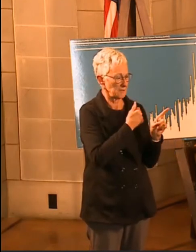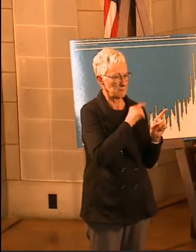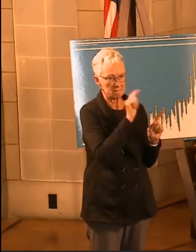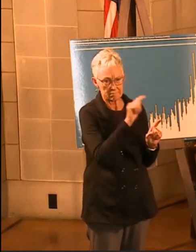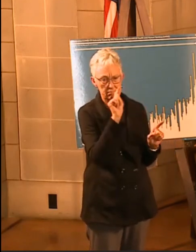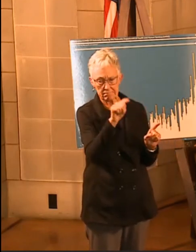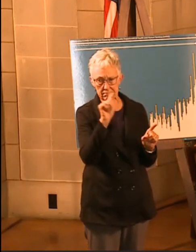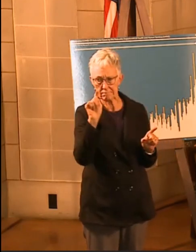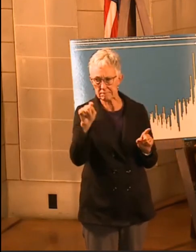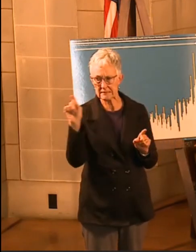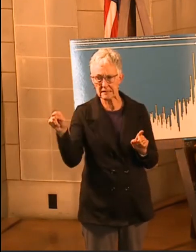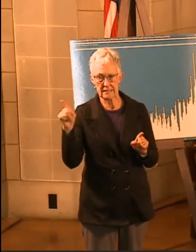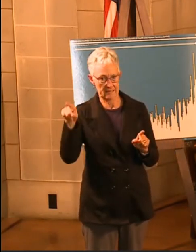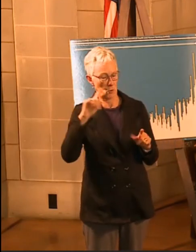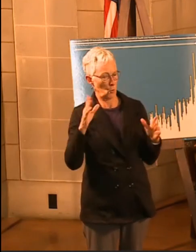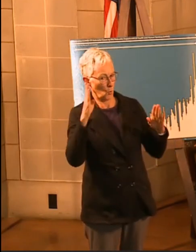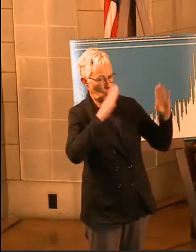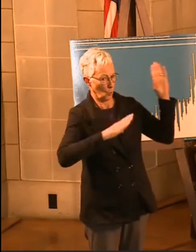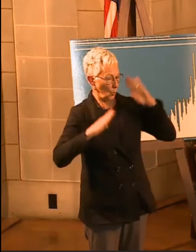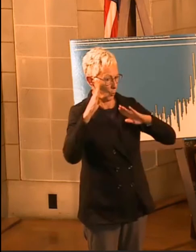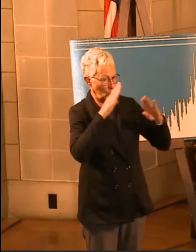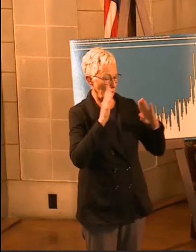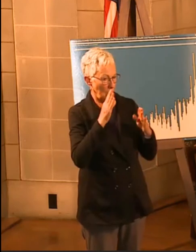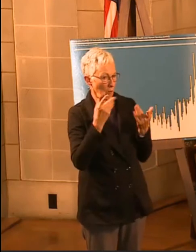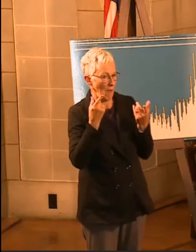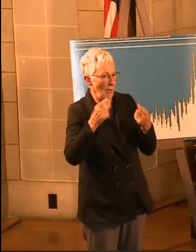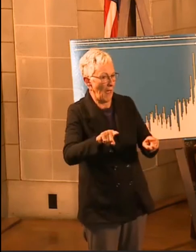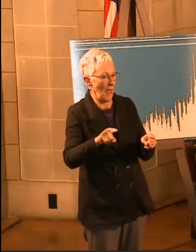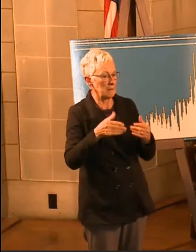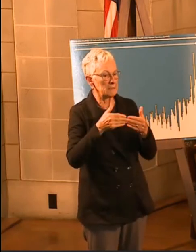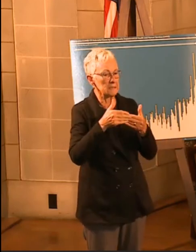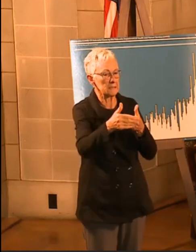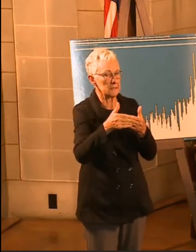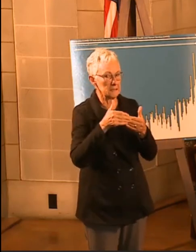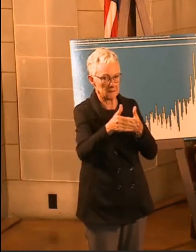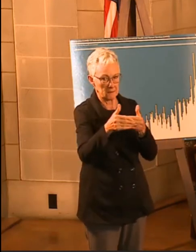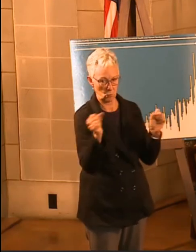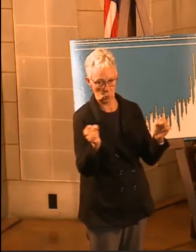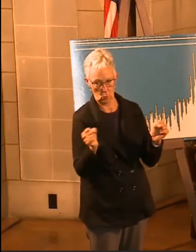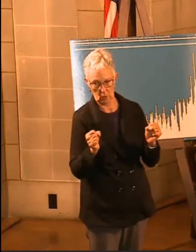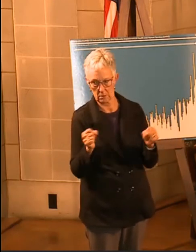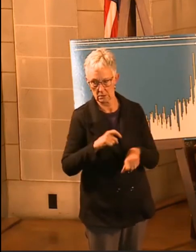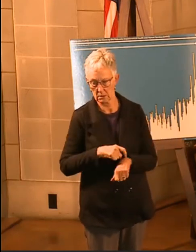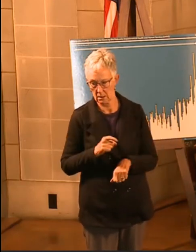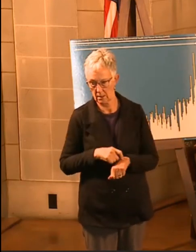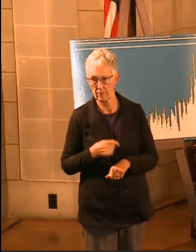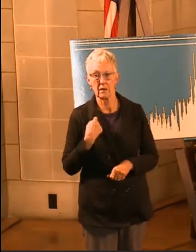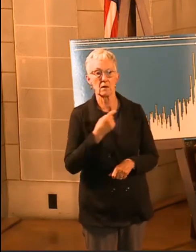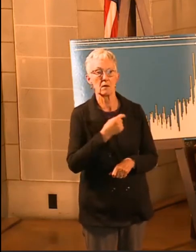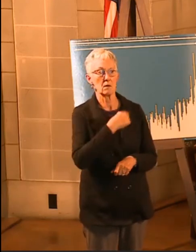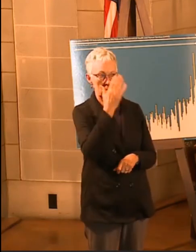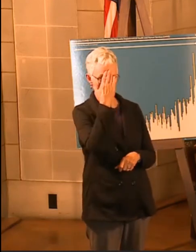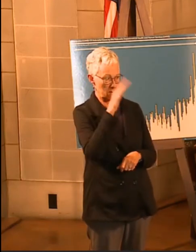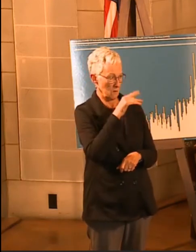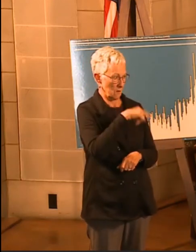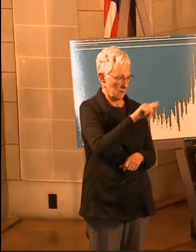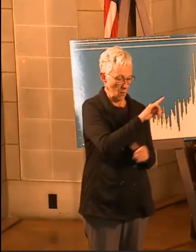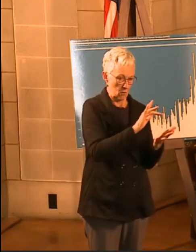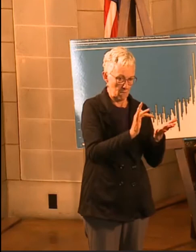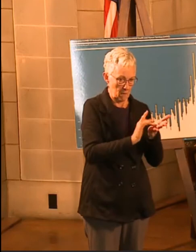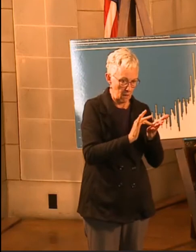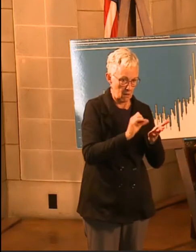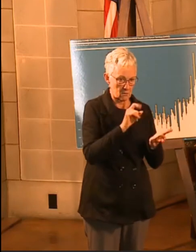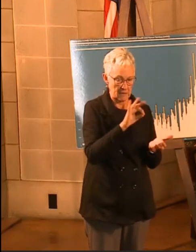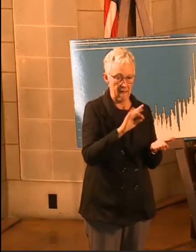now, but in the upcoming winter months. We know how hard they've been working during this pandemic, all